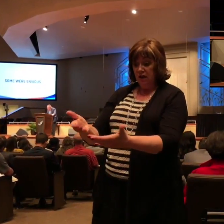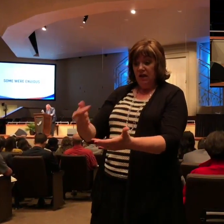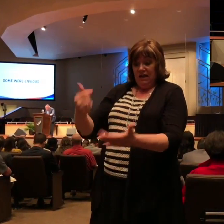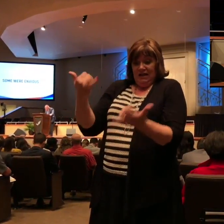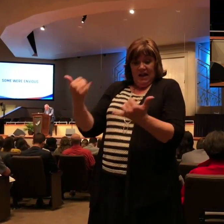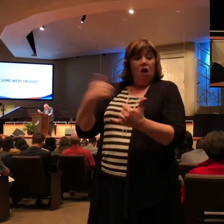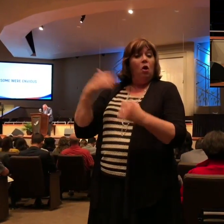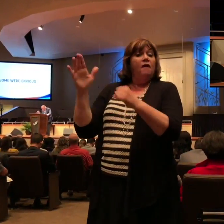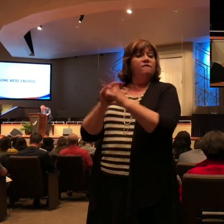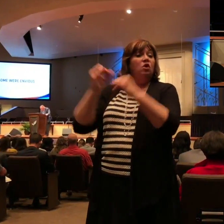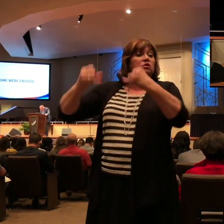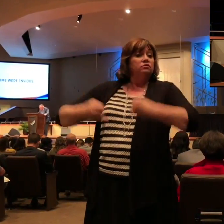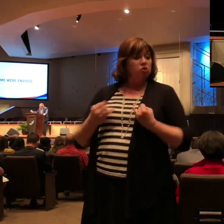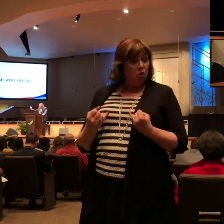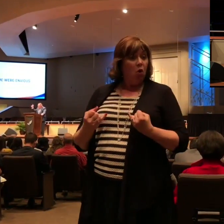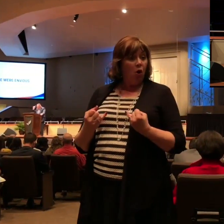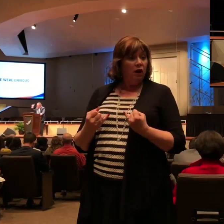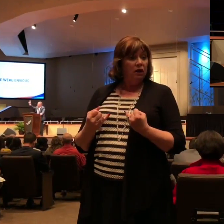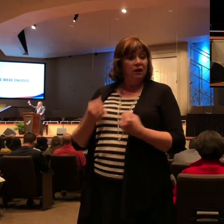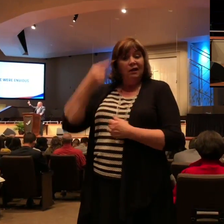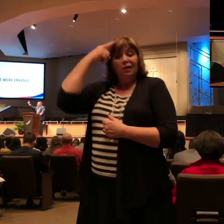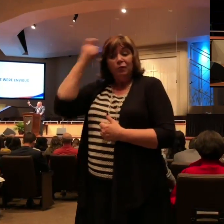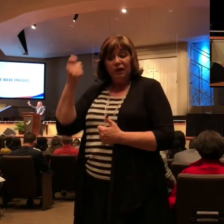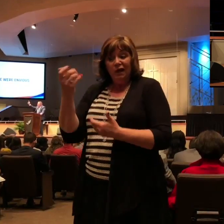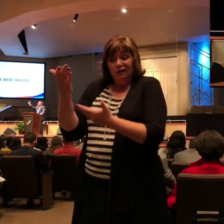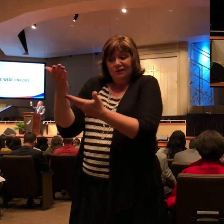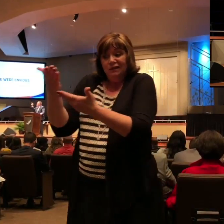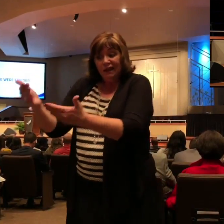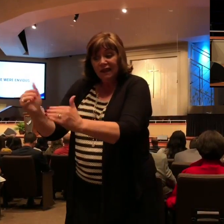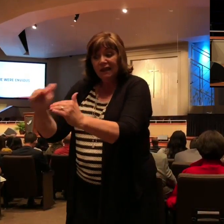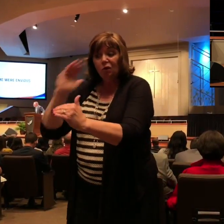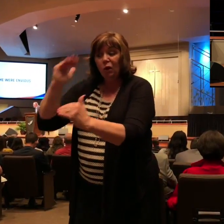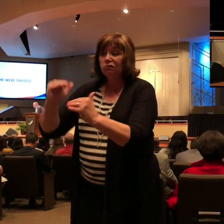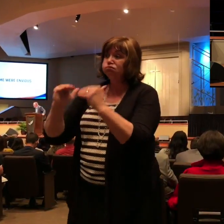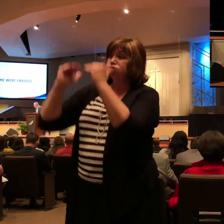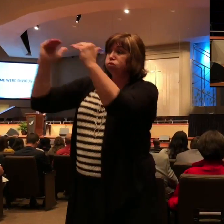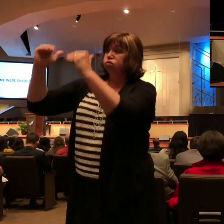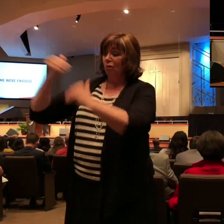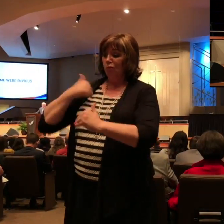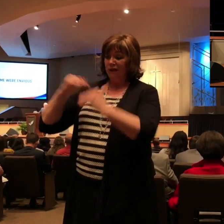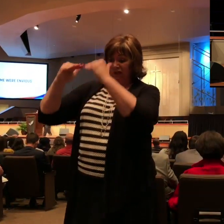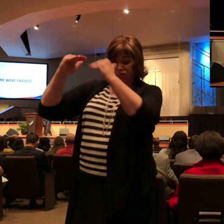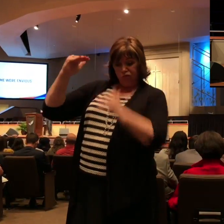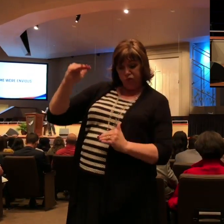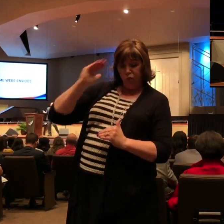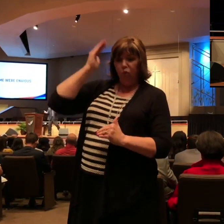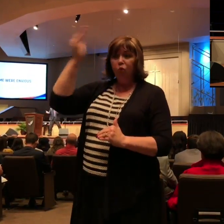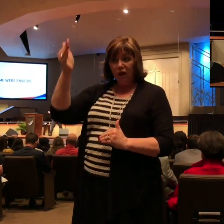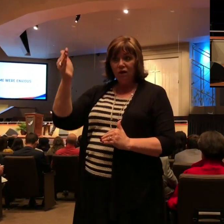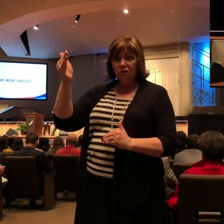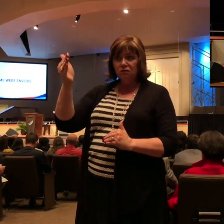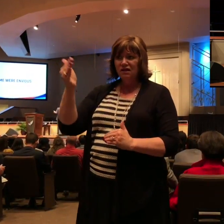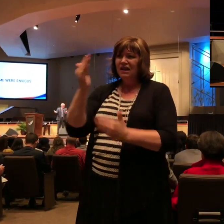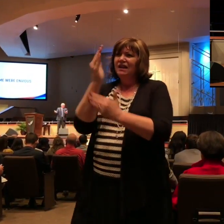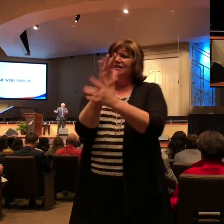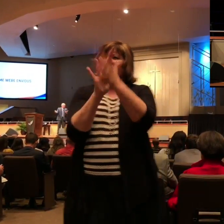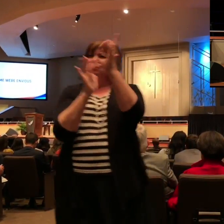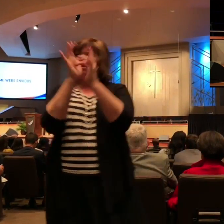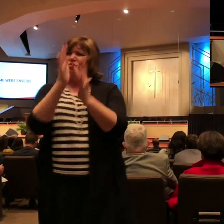therefore is fulfilled. He must increase, but I must decrease. They were trying to rile John up. John, man, the